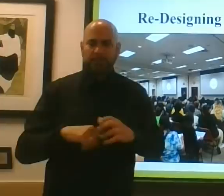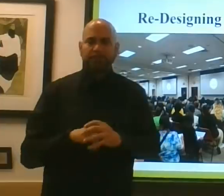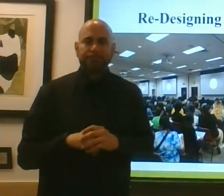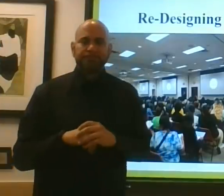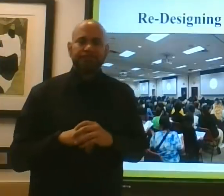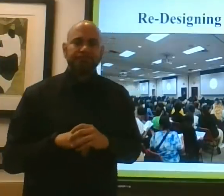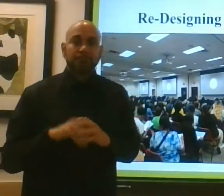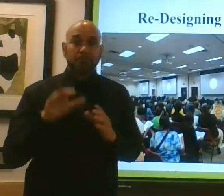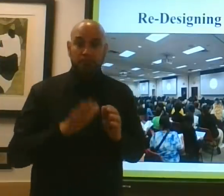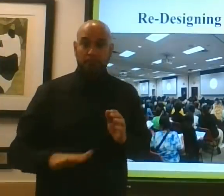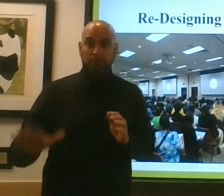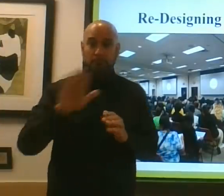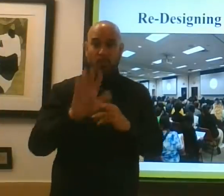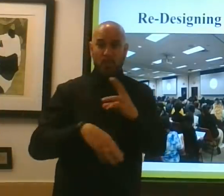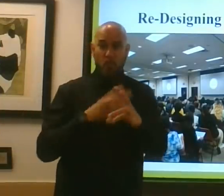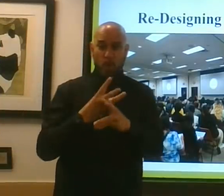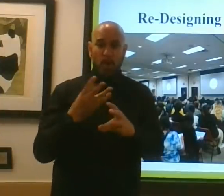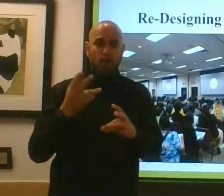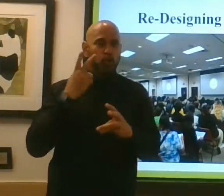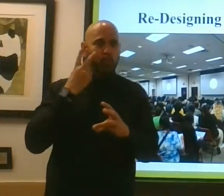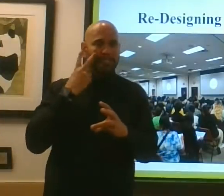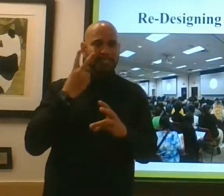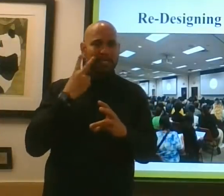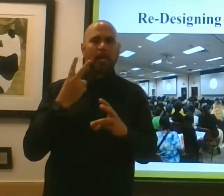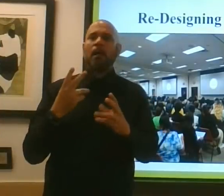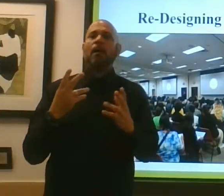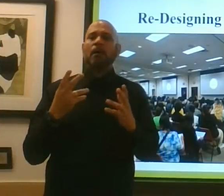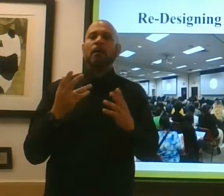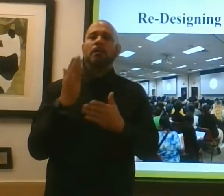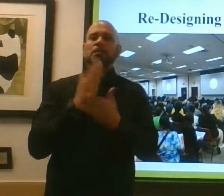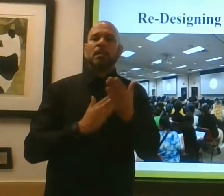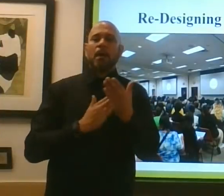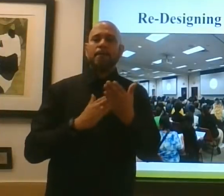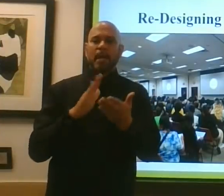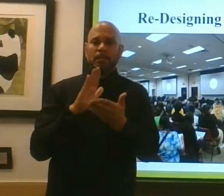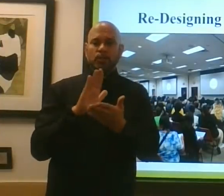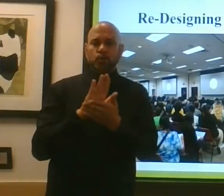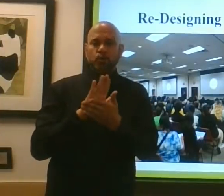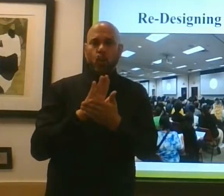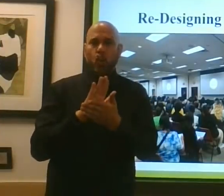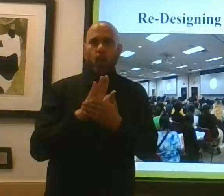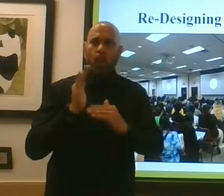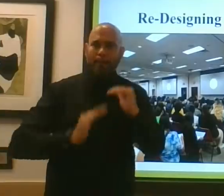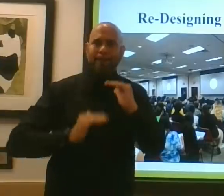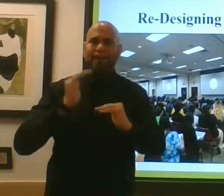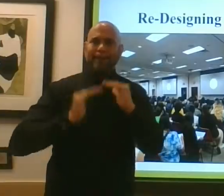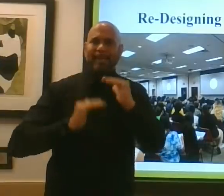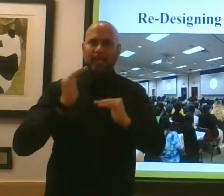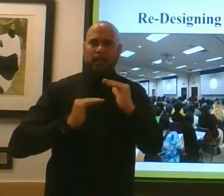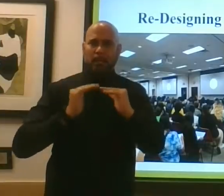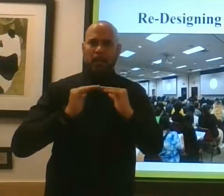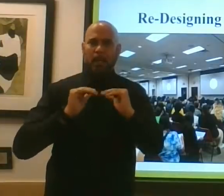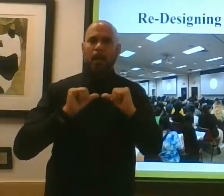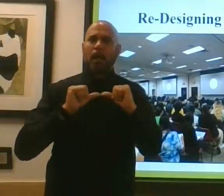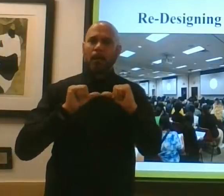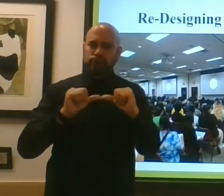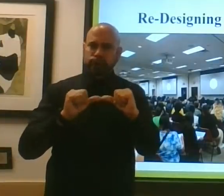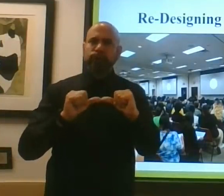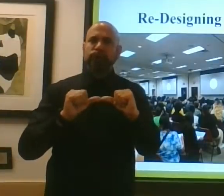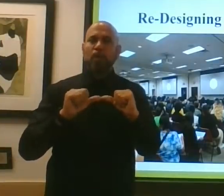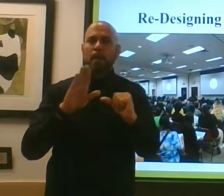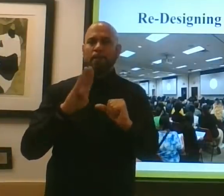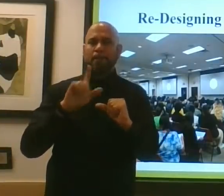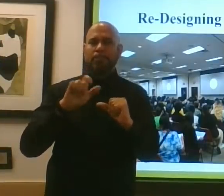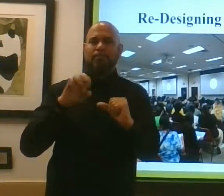blocks that they focus on in order to produce high performance. We have decided to focus on three of those building